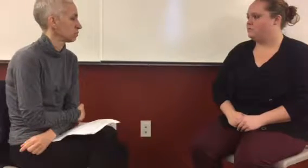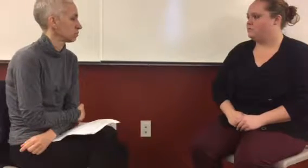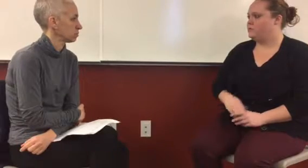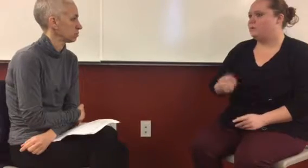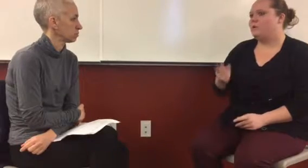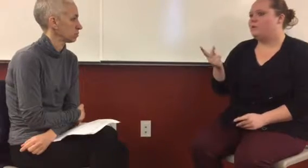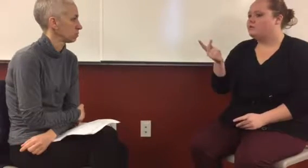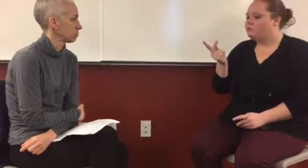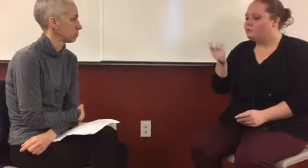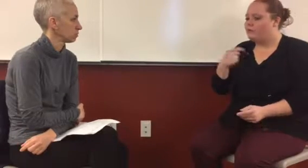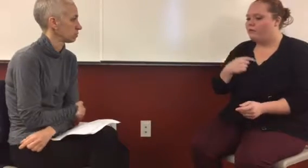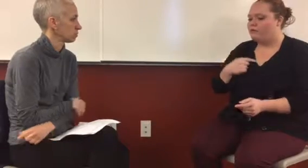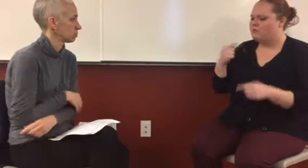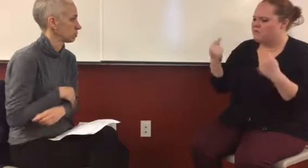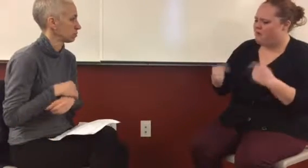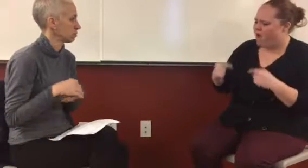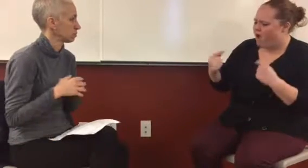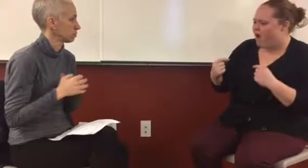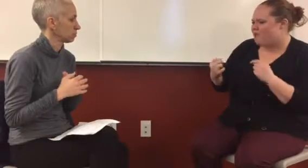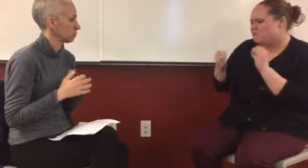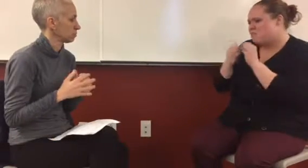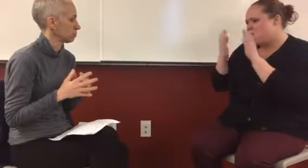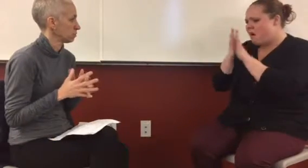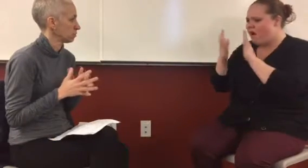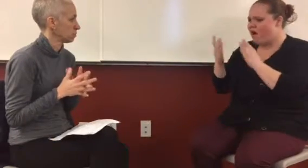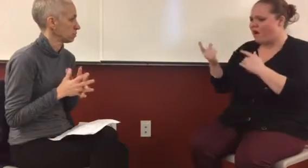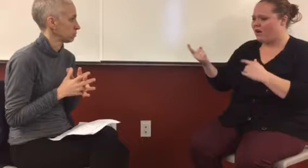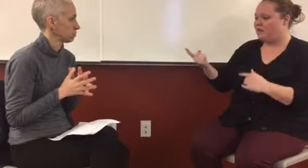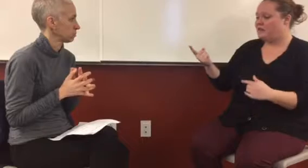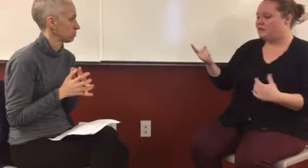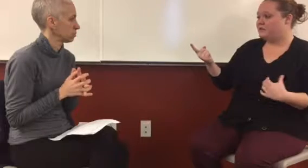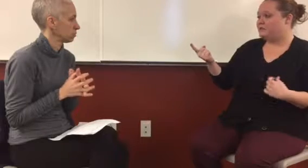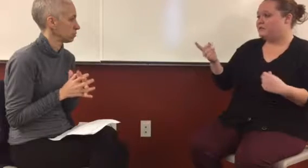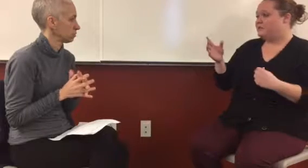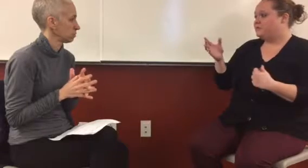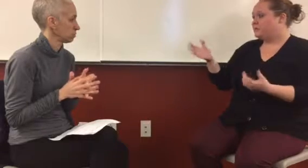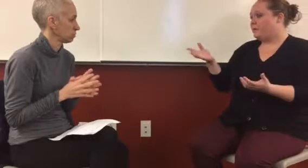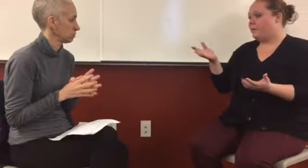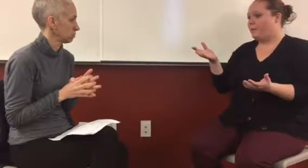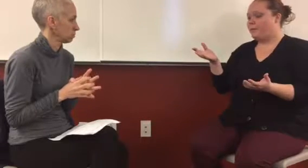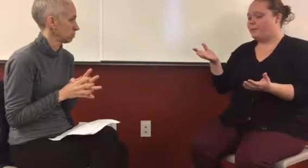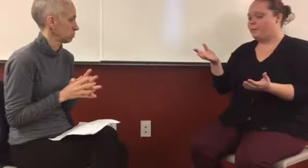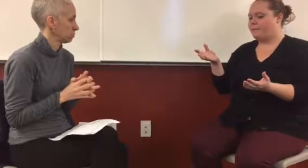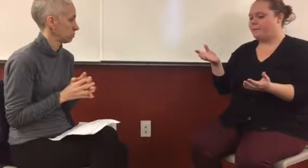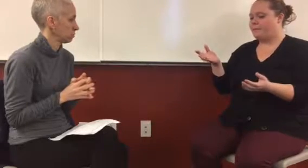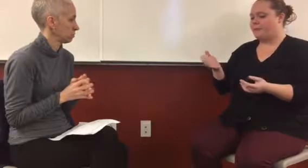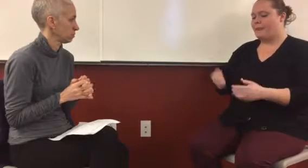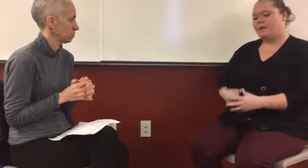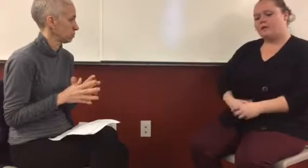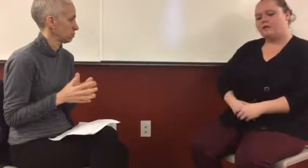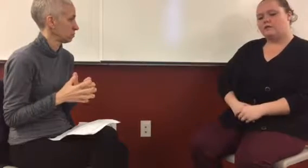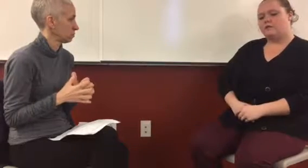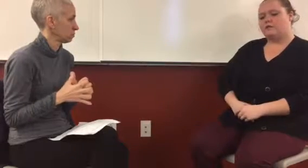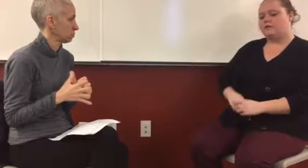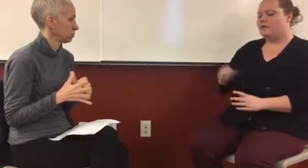and maybe you were utilizing some really beneficial coping skills by going into your room and kind of decompressing.